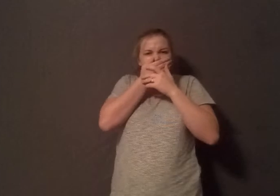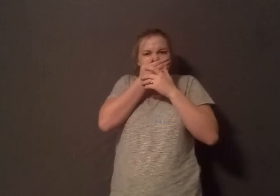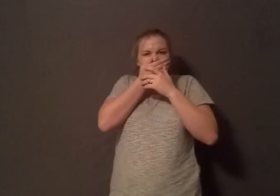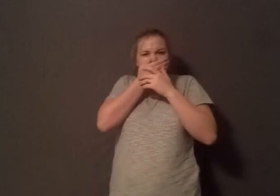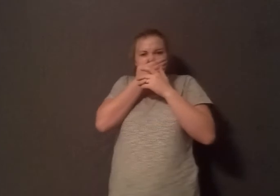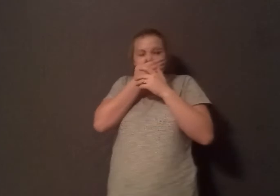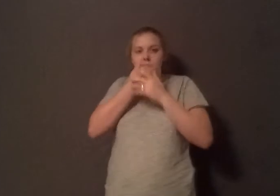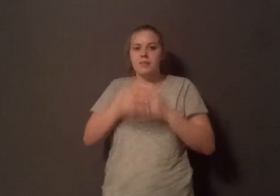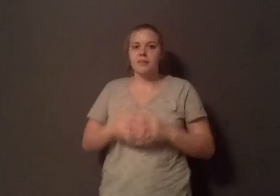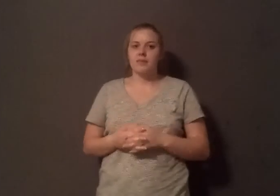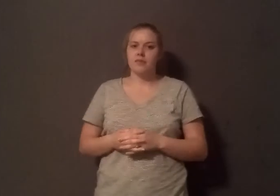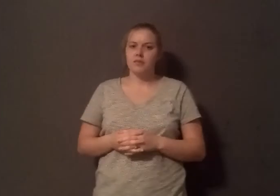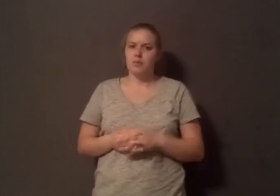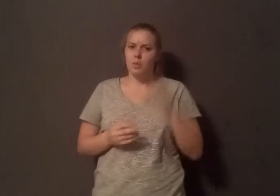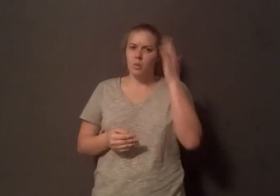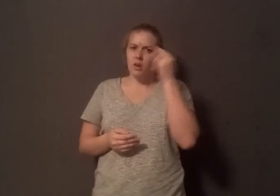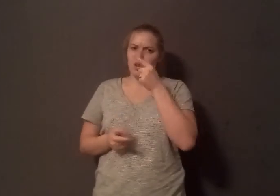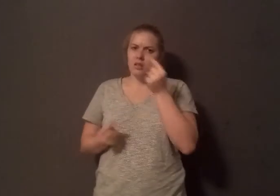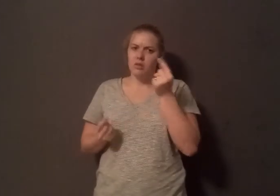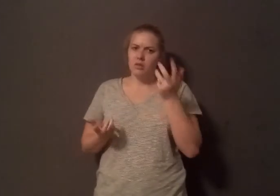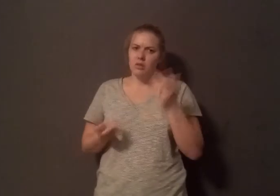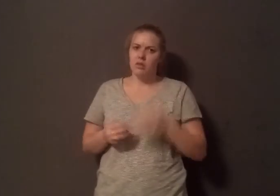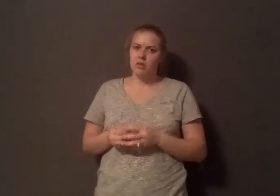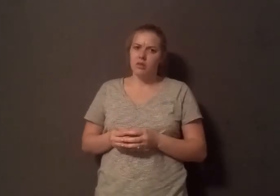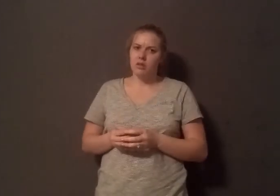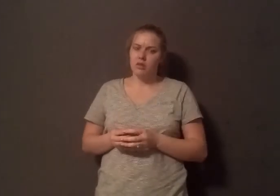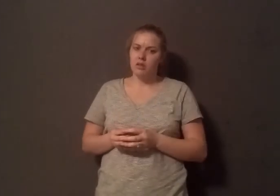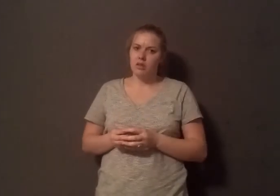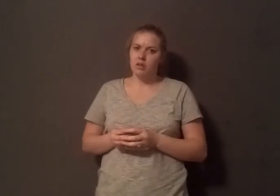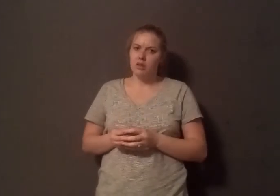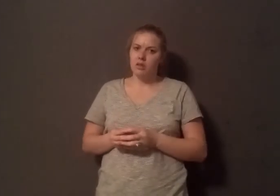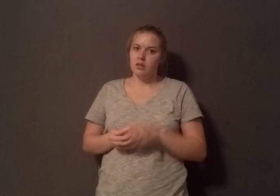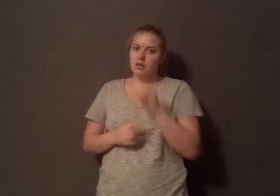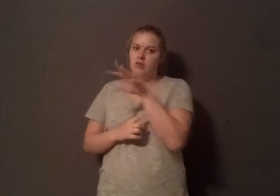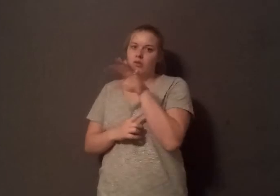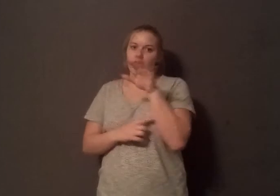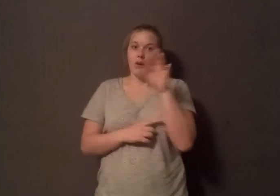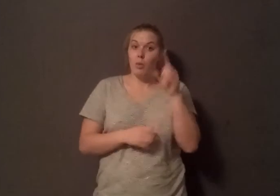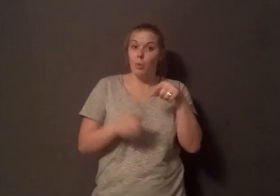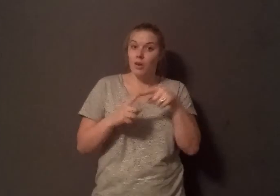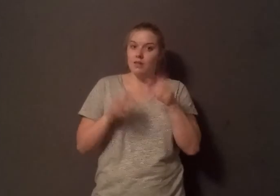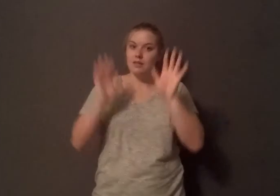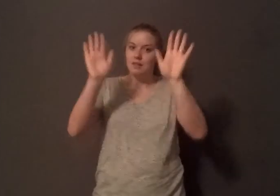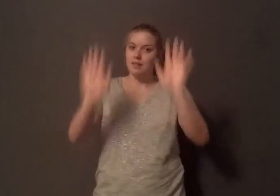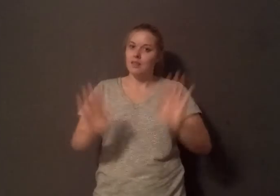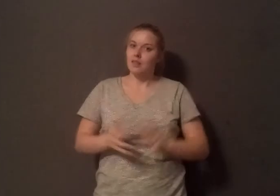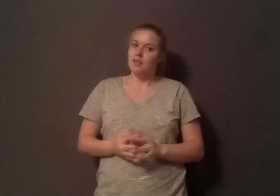Do you think he does it on purpose? I think so. Because he just sprays Sunday. He always sprays Sunday. And in most of these